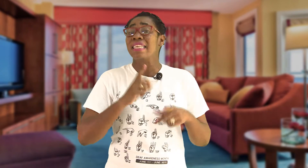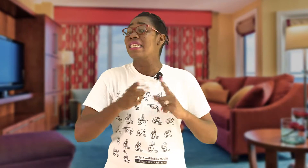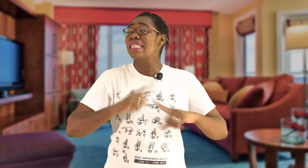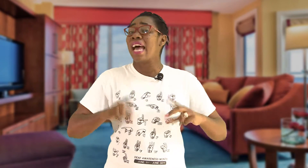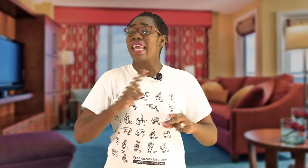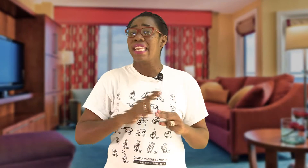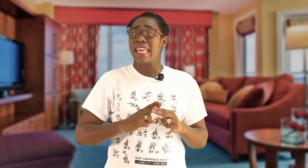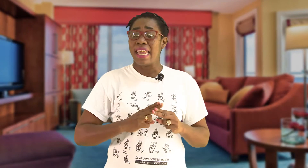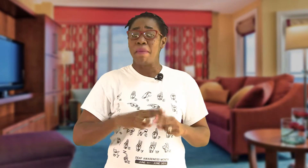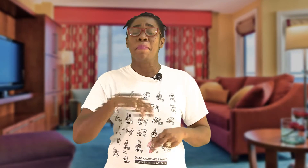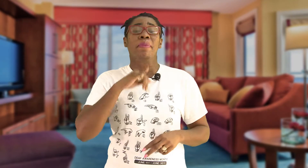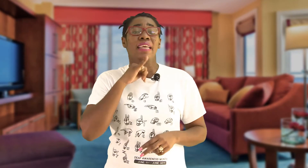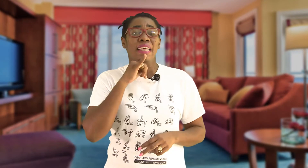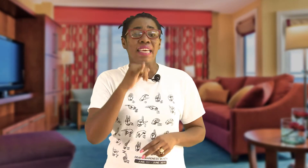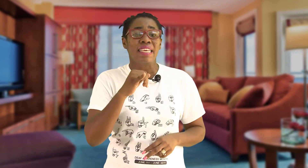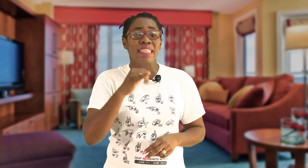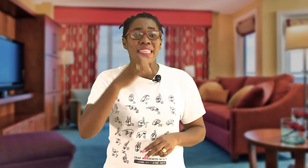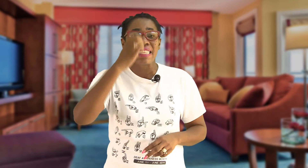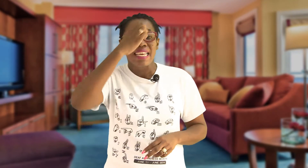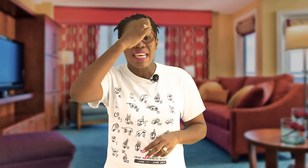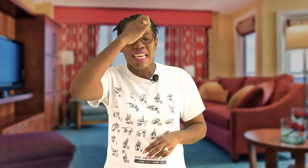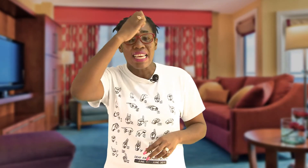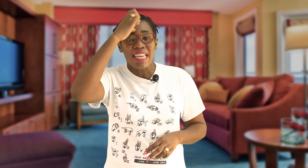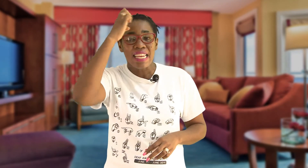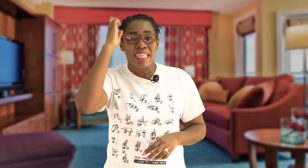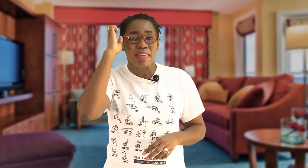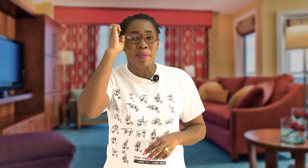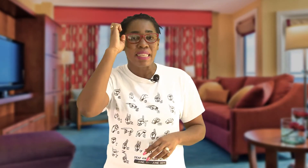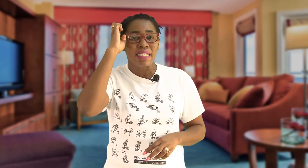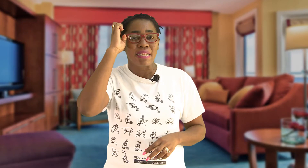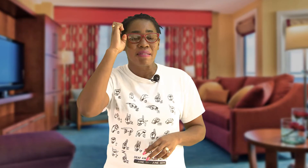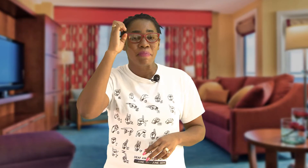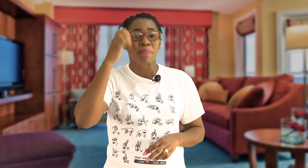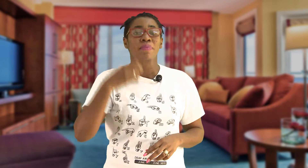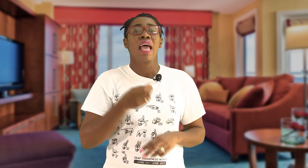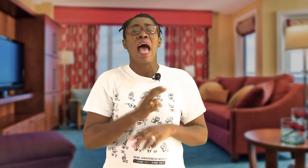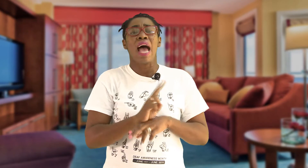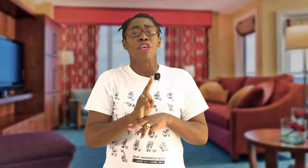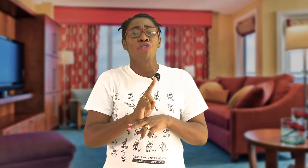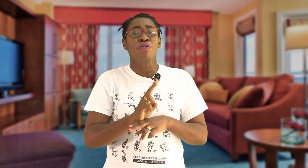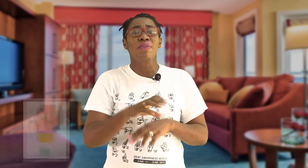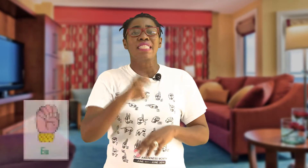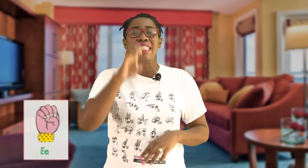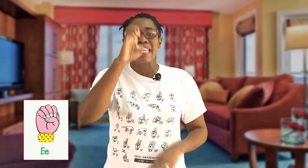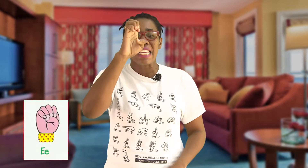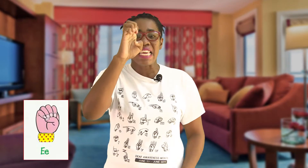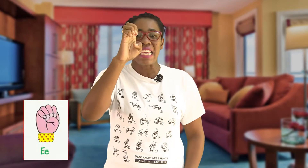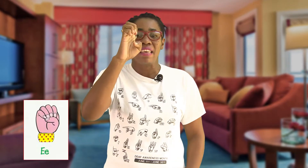sign name is Elizabeth I used e